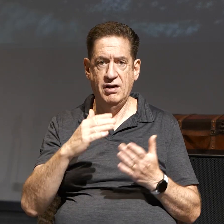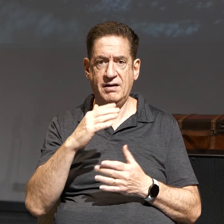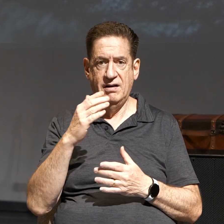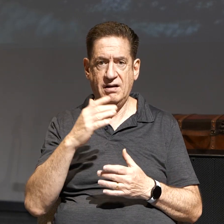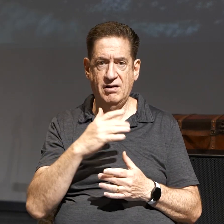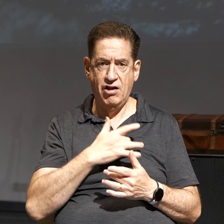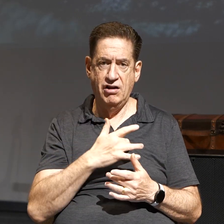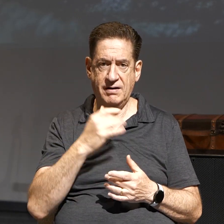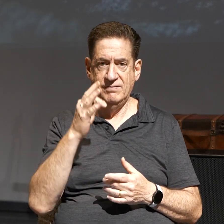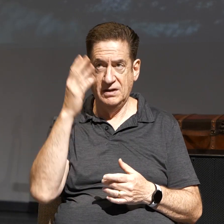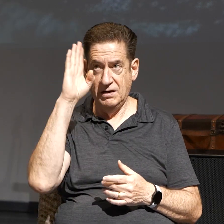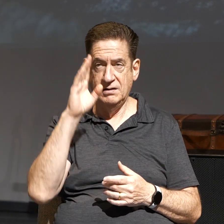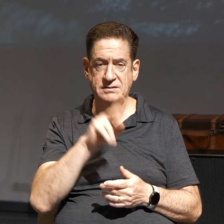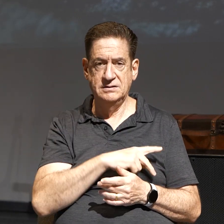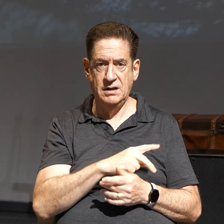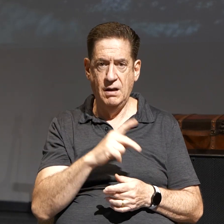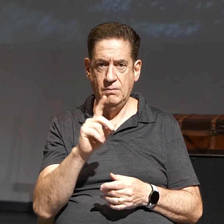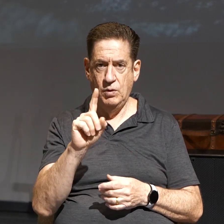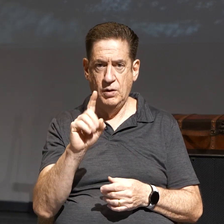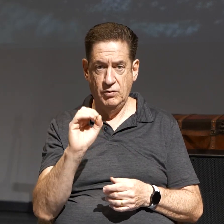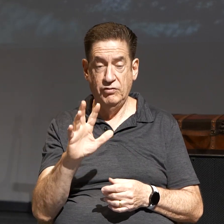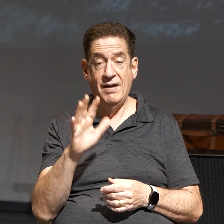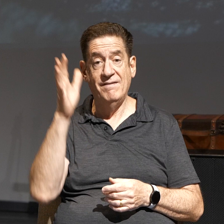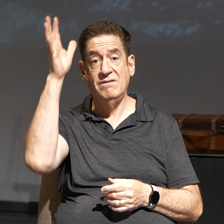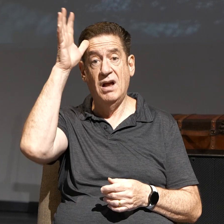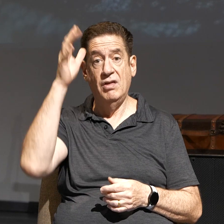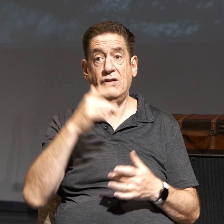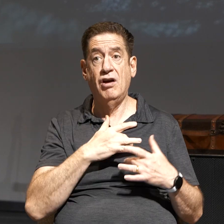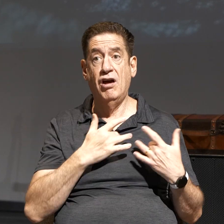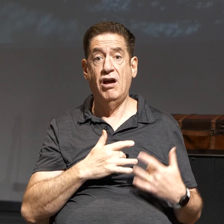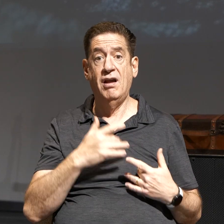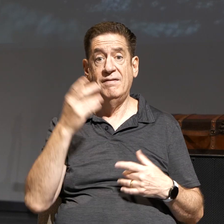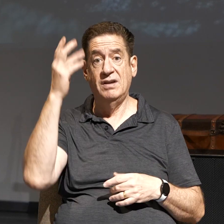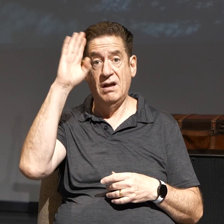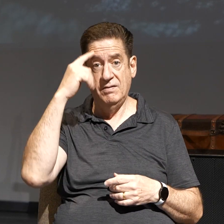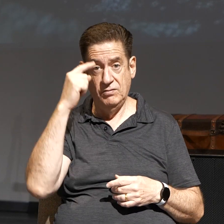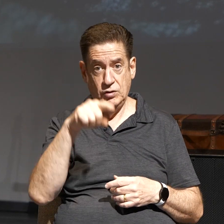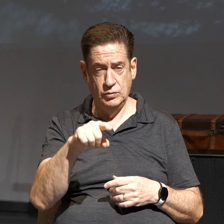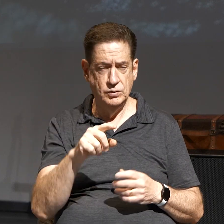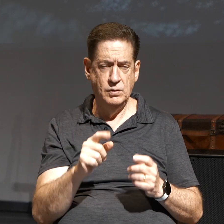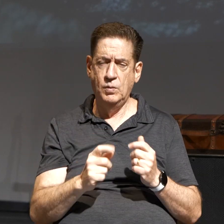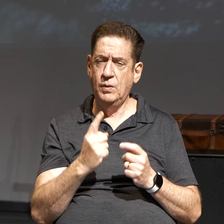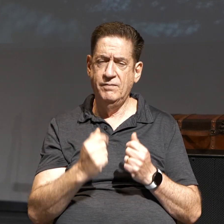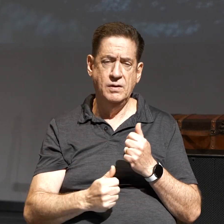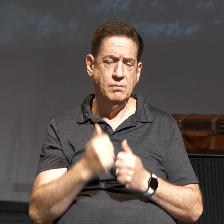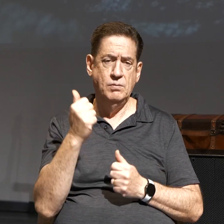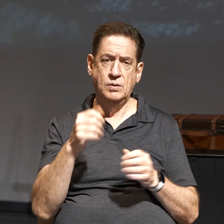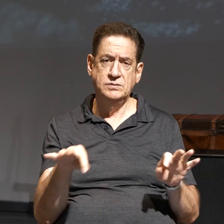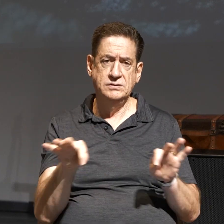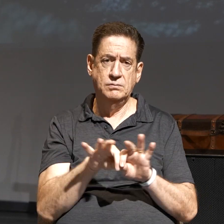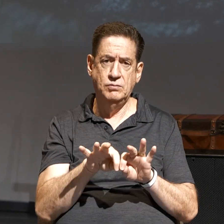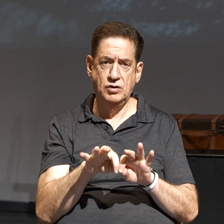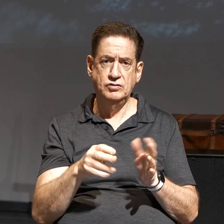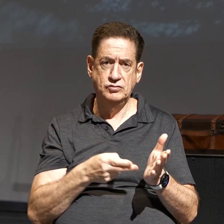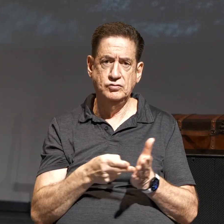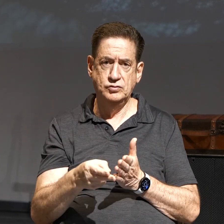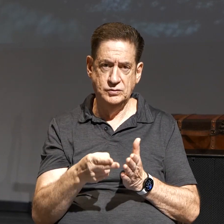103. And the Father Heart of God for you is one of the most important truths in the Bible.